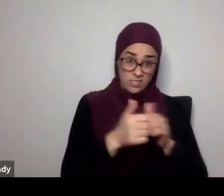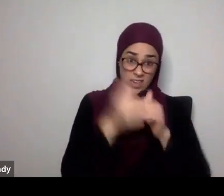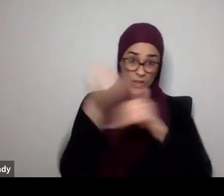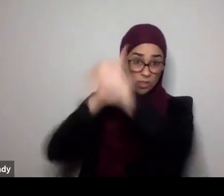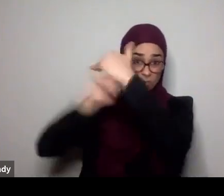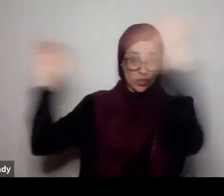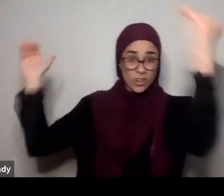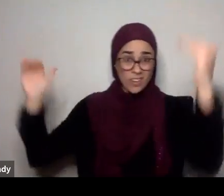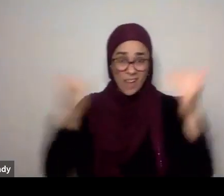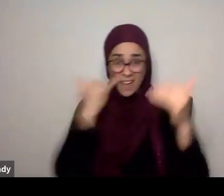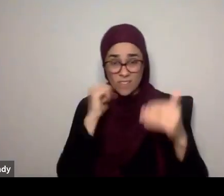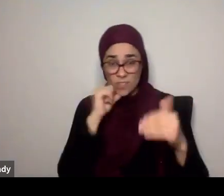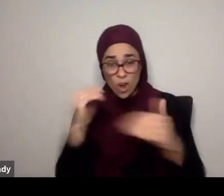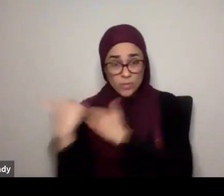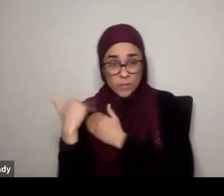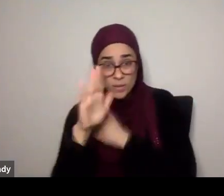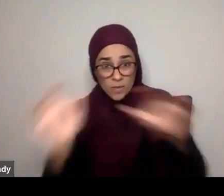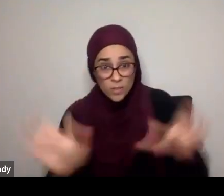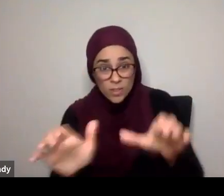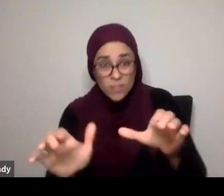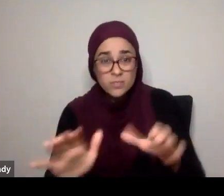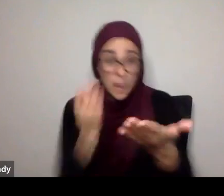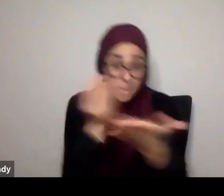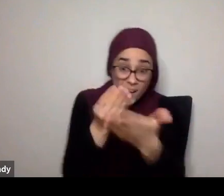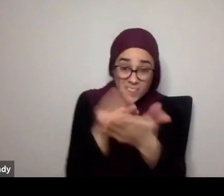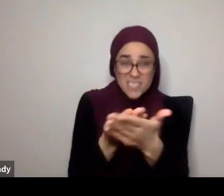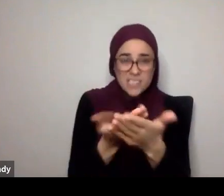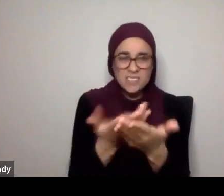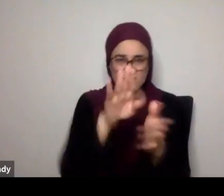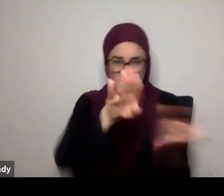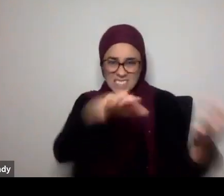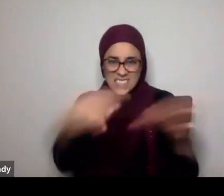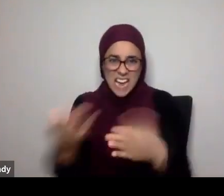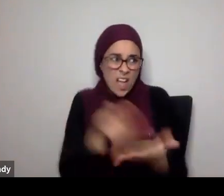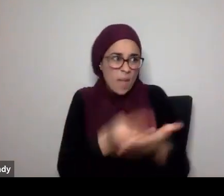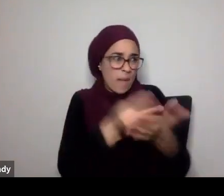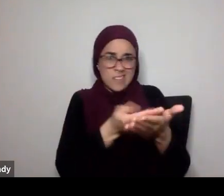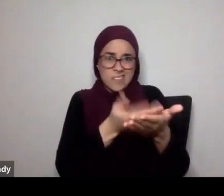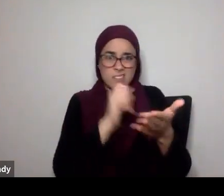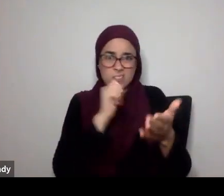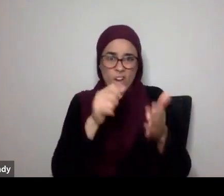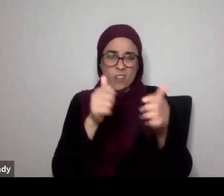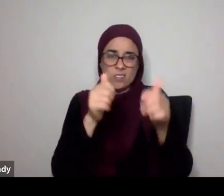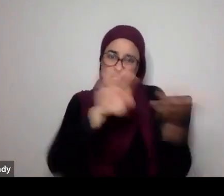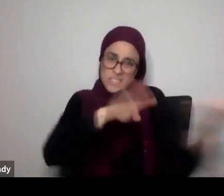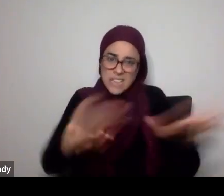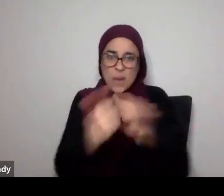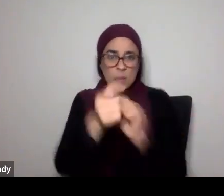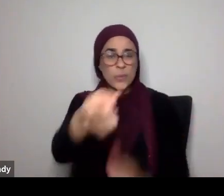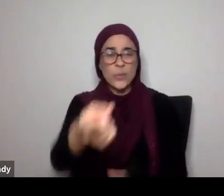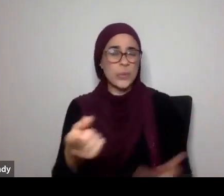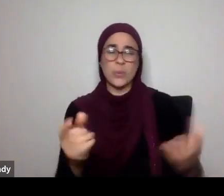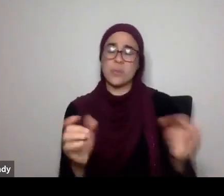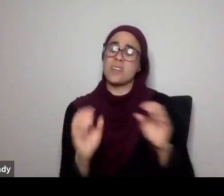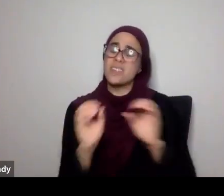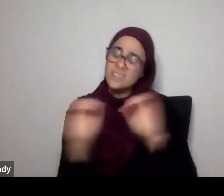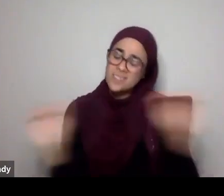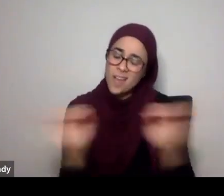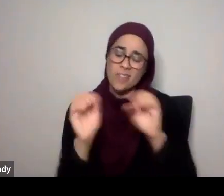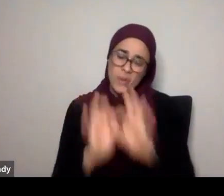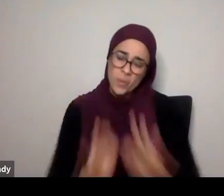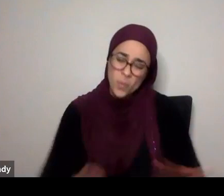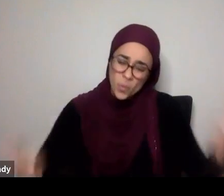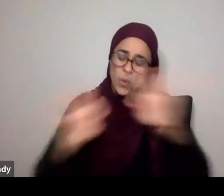Right? Money? What's the point? It doesn't go with you anymore. What else? There's nothing more worthy of your attention,